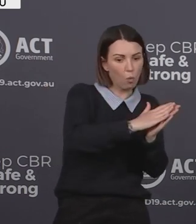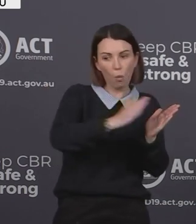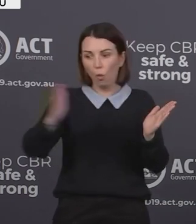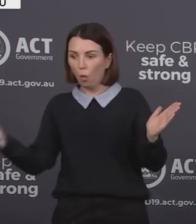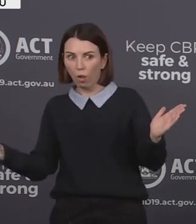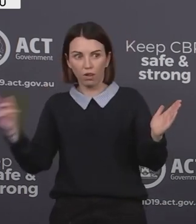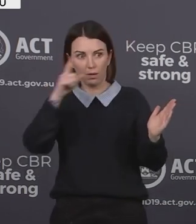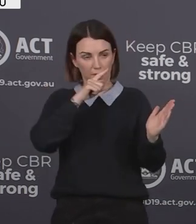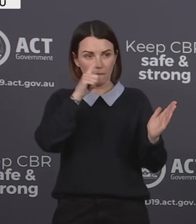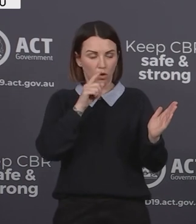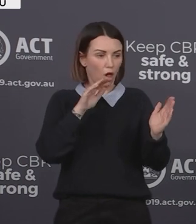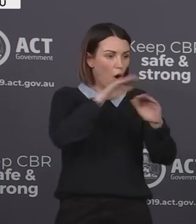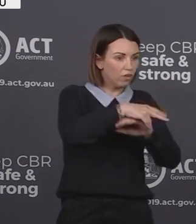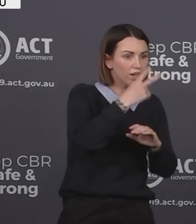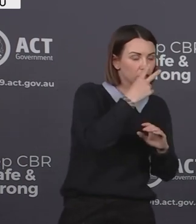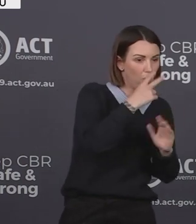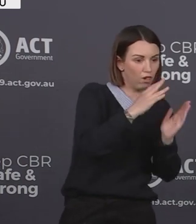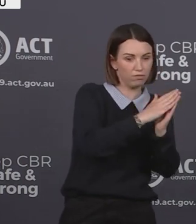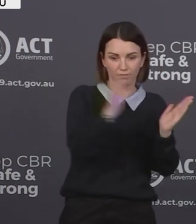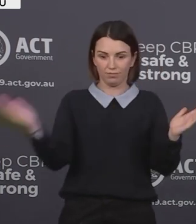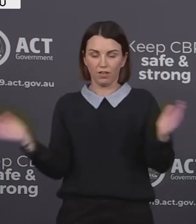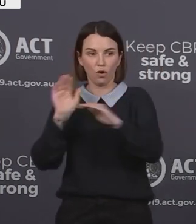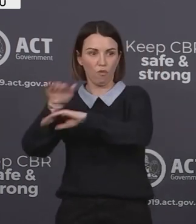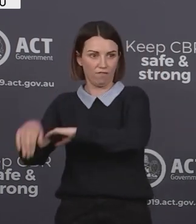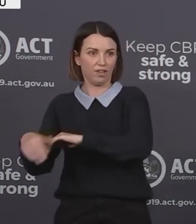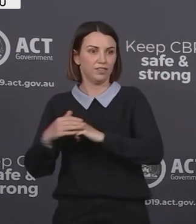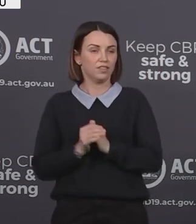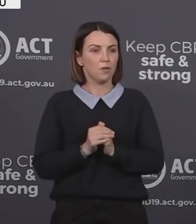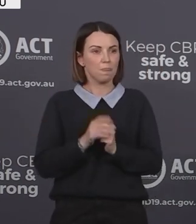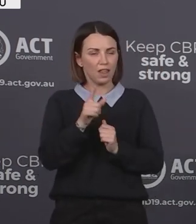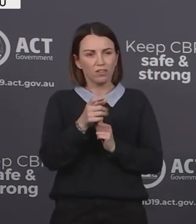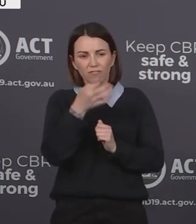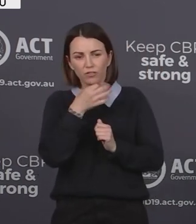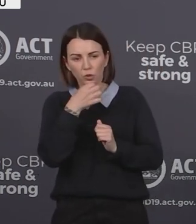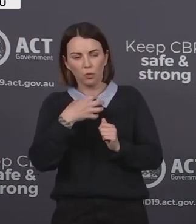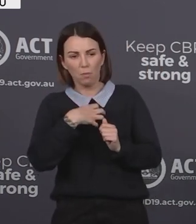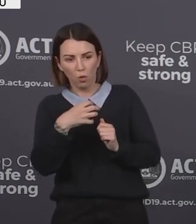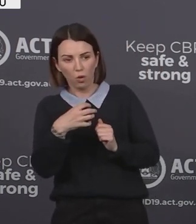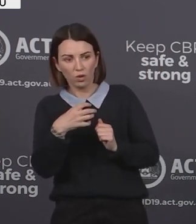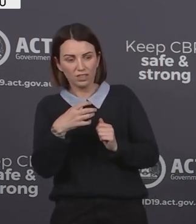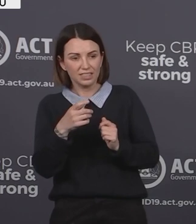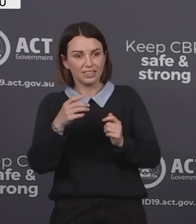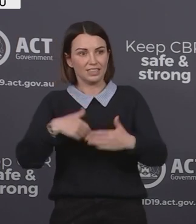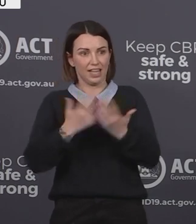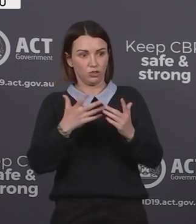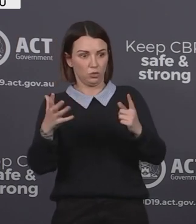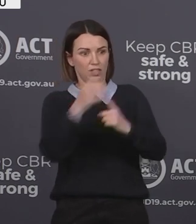population aged 12 and above, which will take a few more days to reach this benchmark.